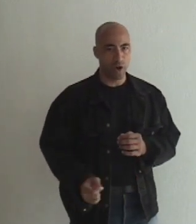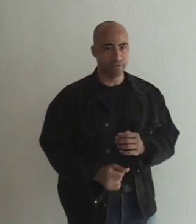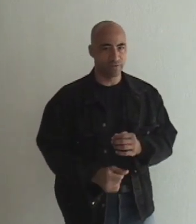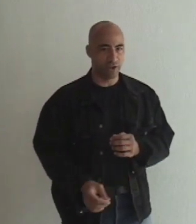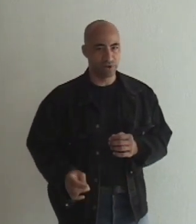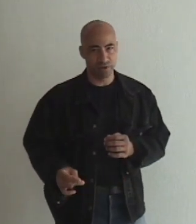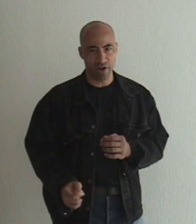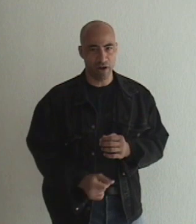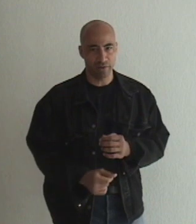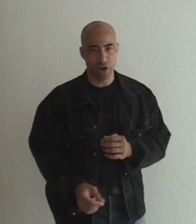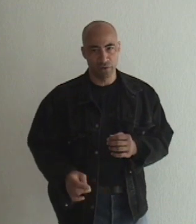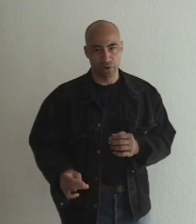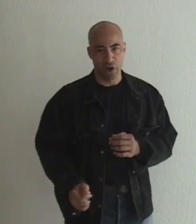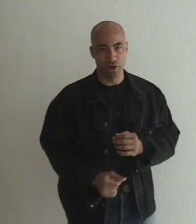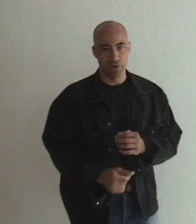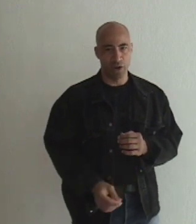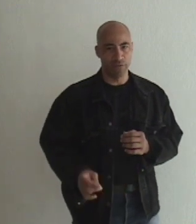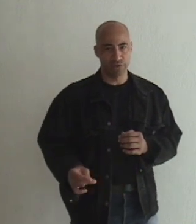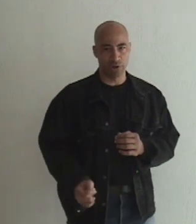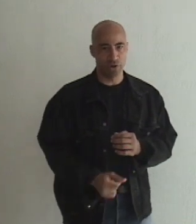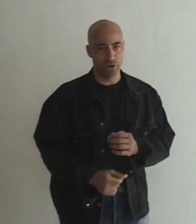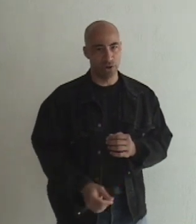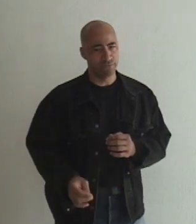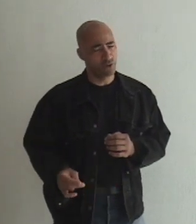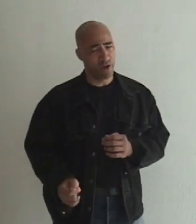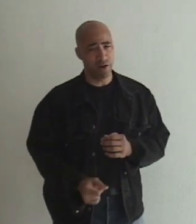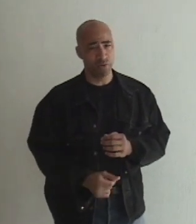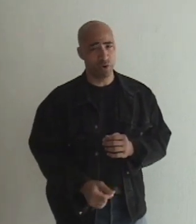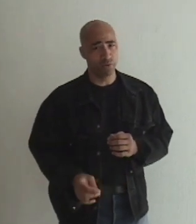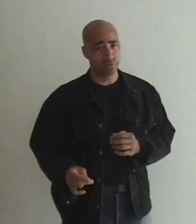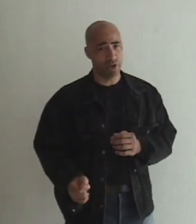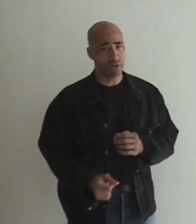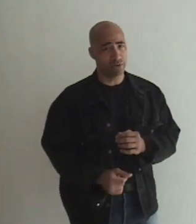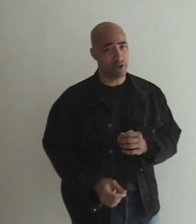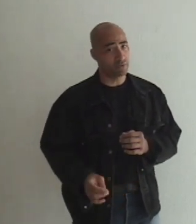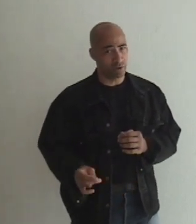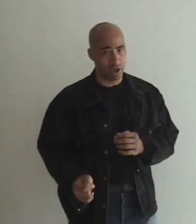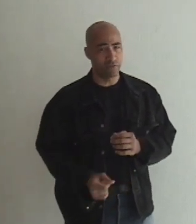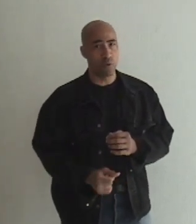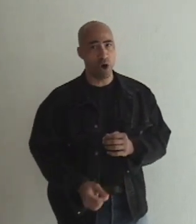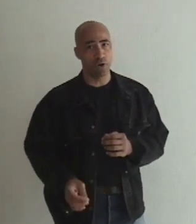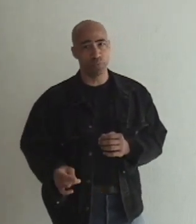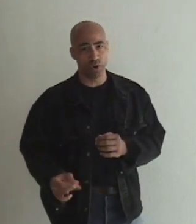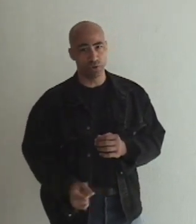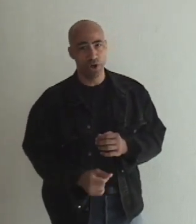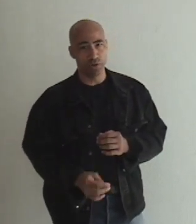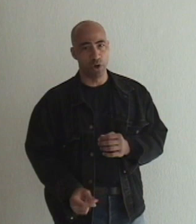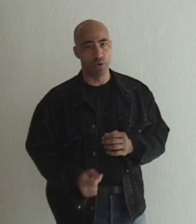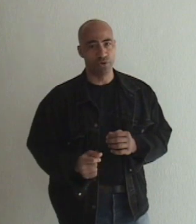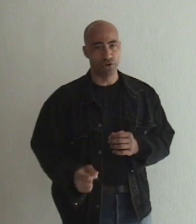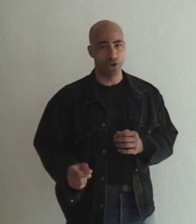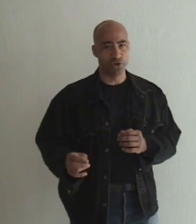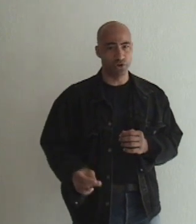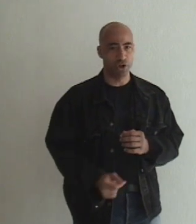one fist of iron, the other of steel If the rival won't get you, If that one will You load sixteen